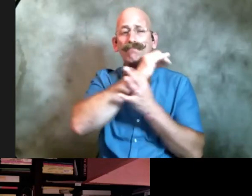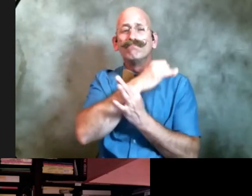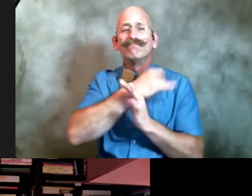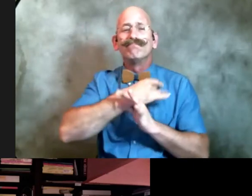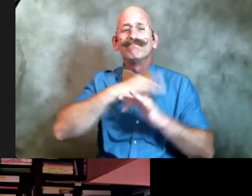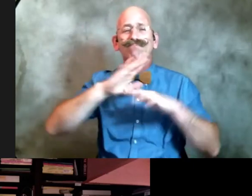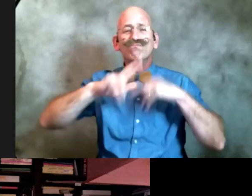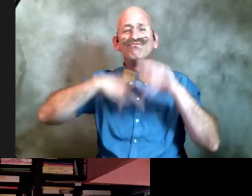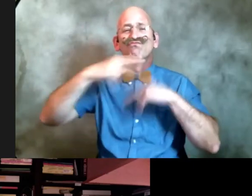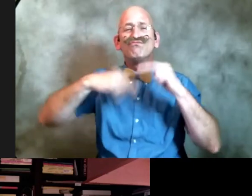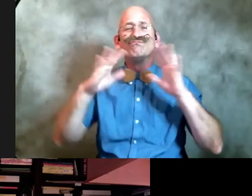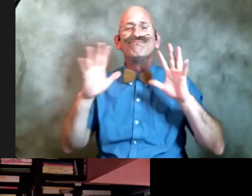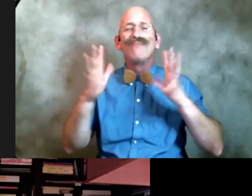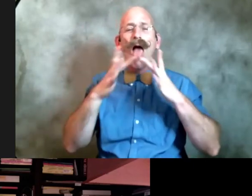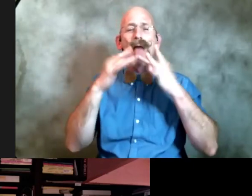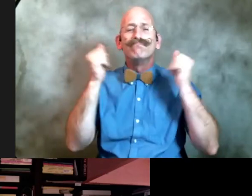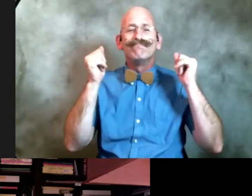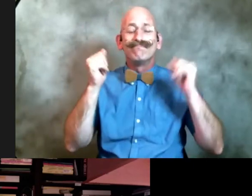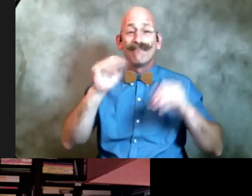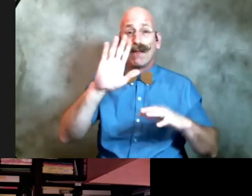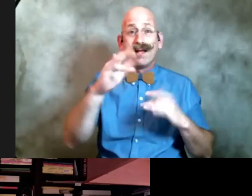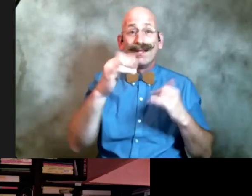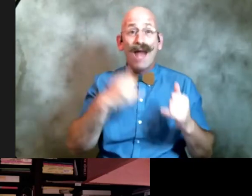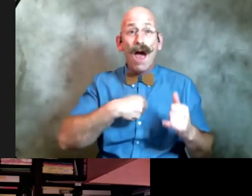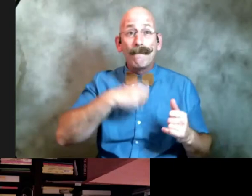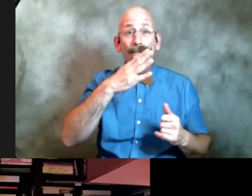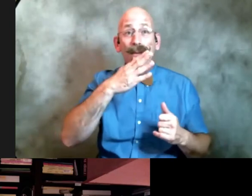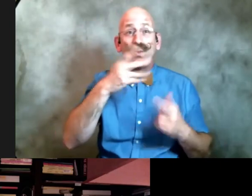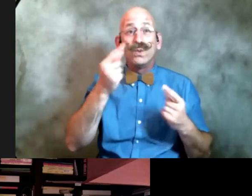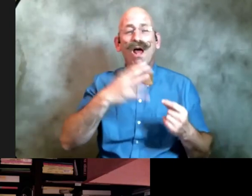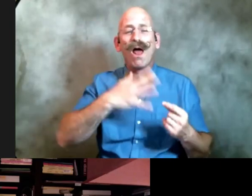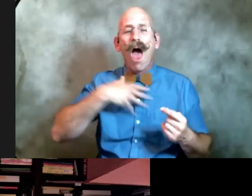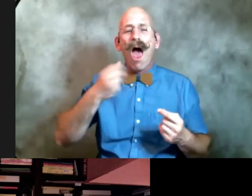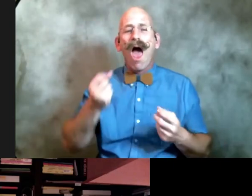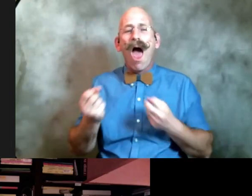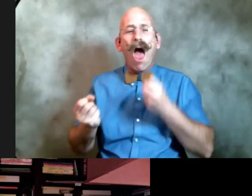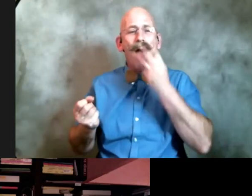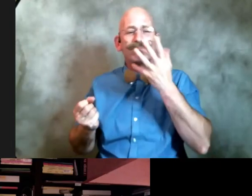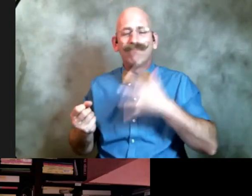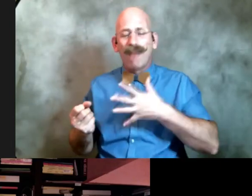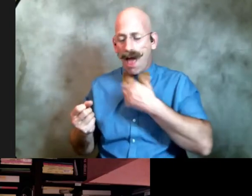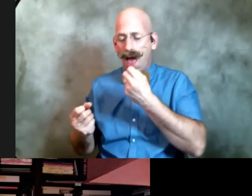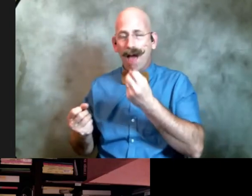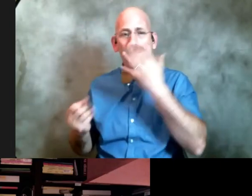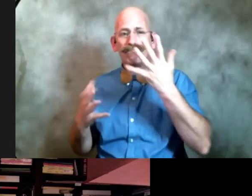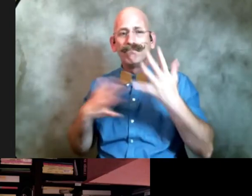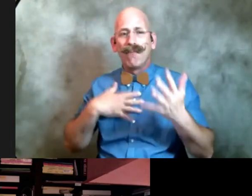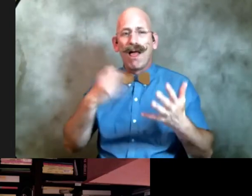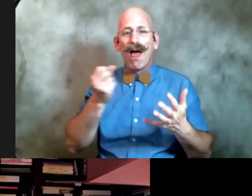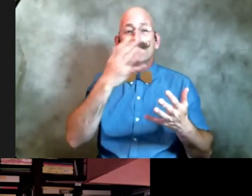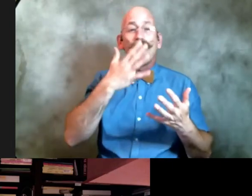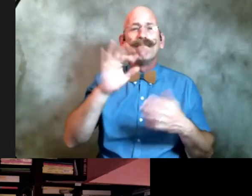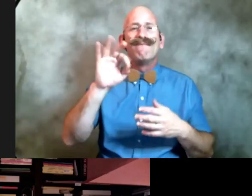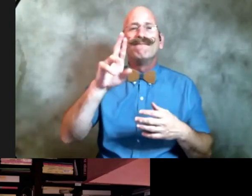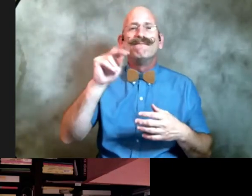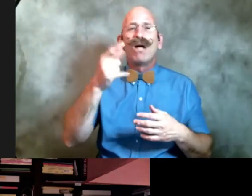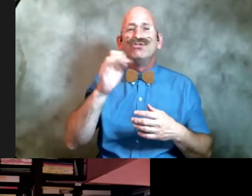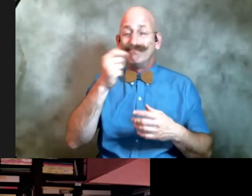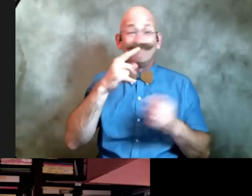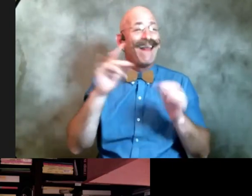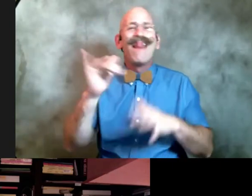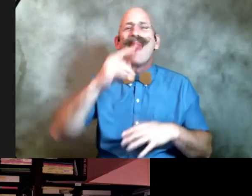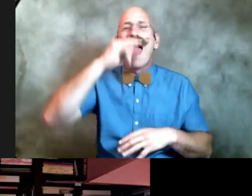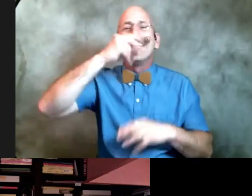now my mother is palming fudge chunks clapping them into her face like a kid in a high chair